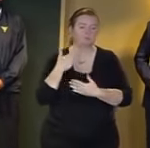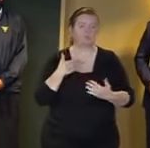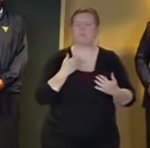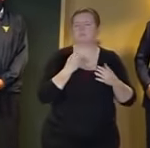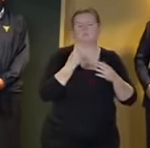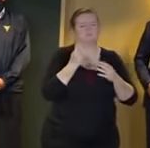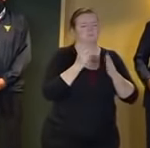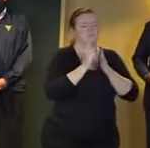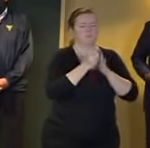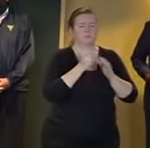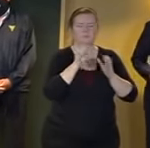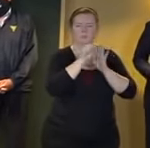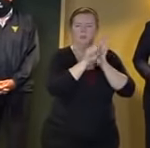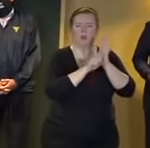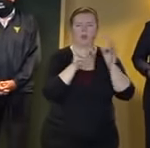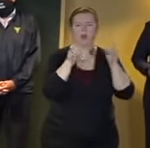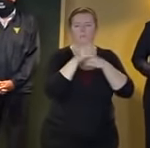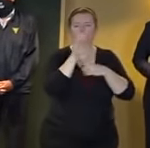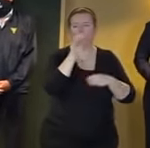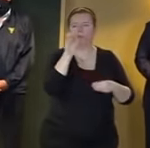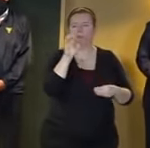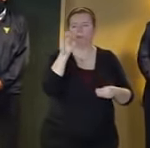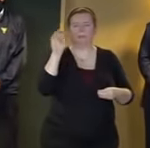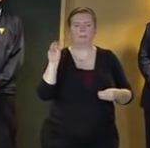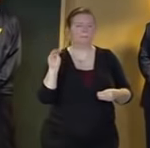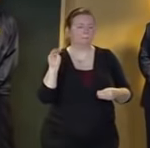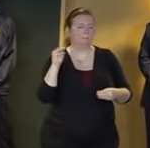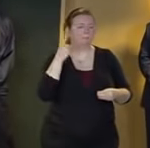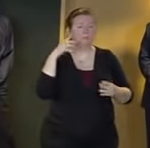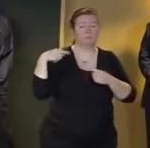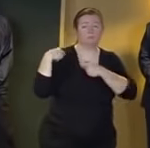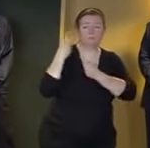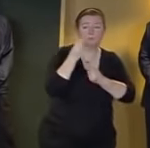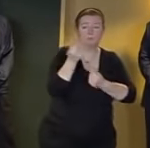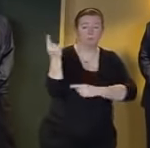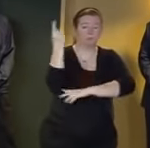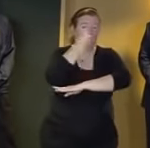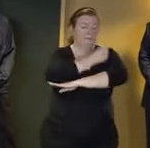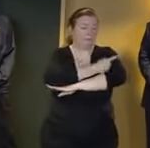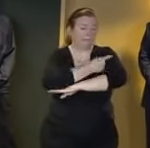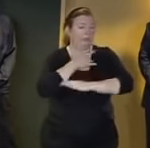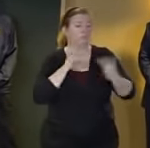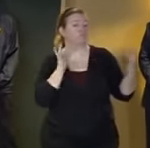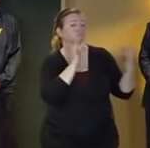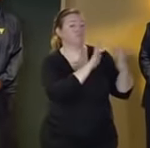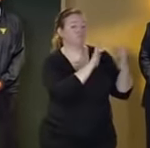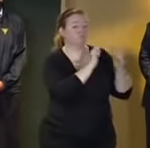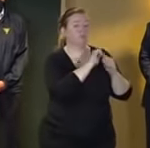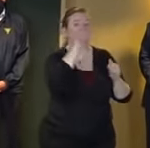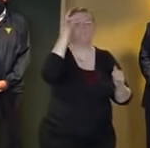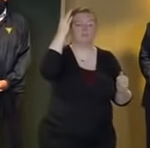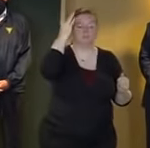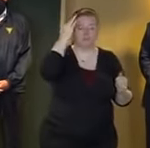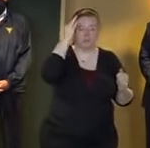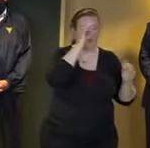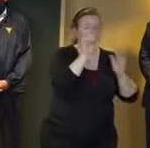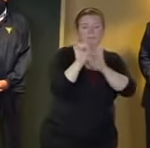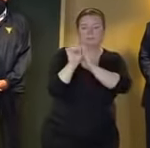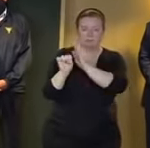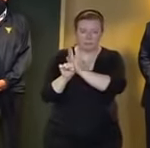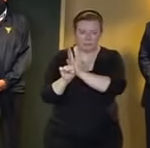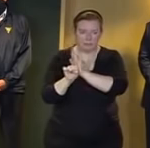emergency management perspective for the past several days we've been in constant communication with our federal state and county partners